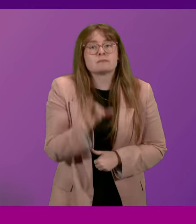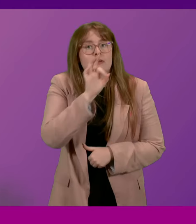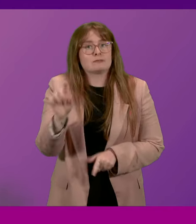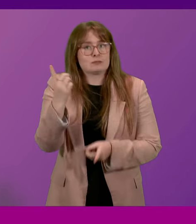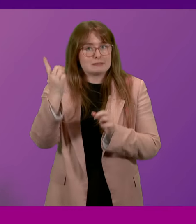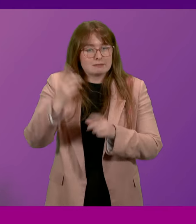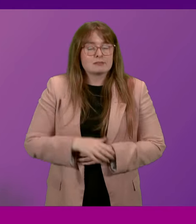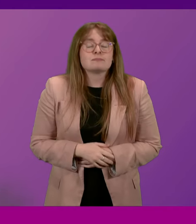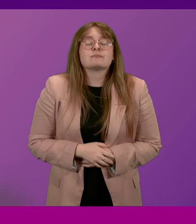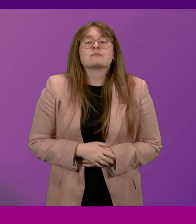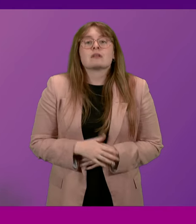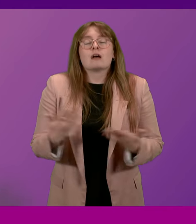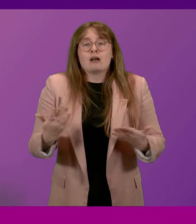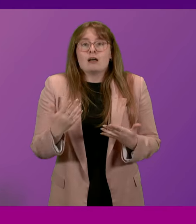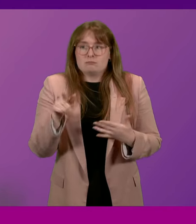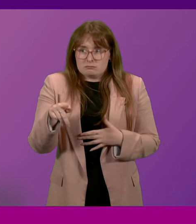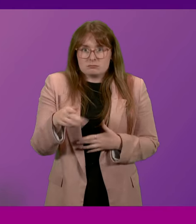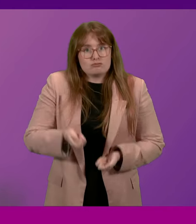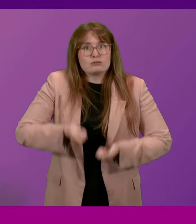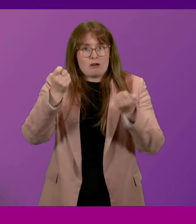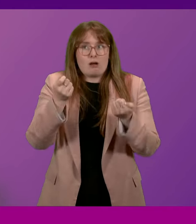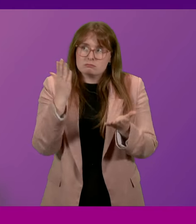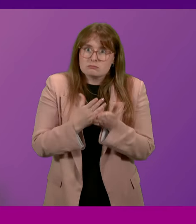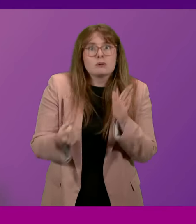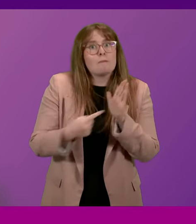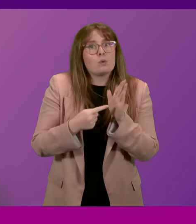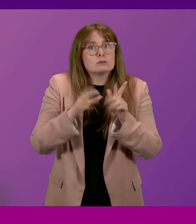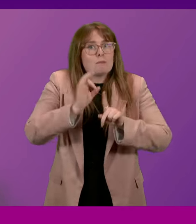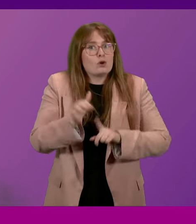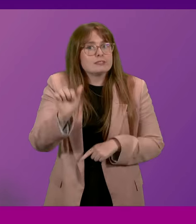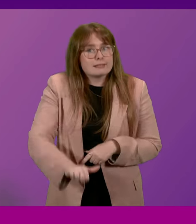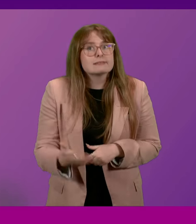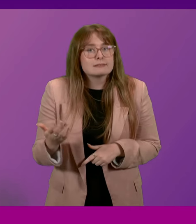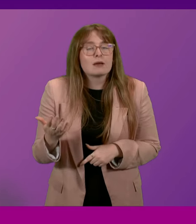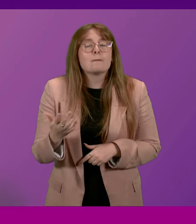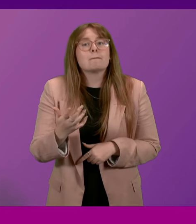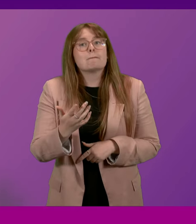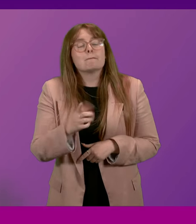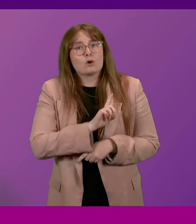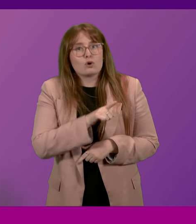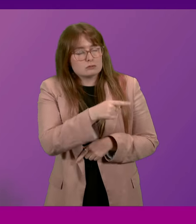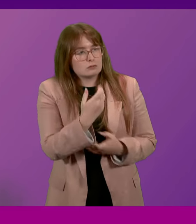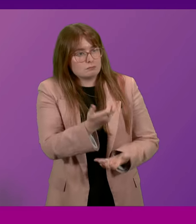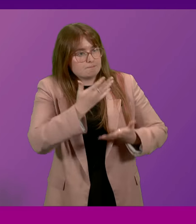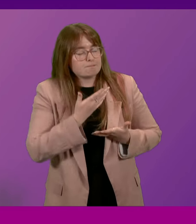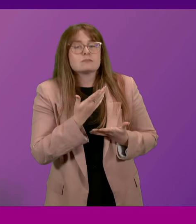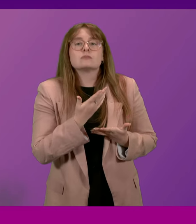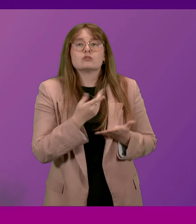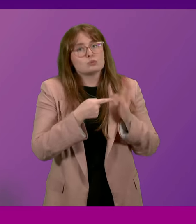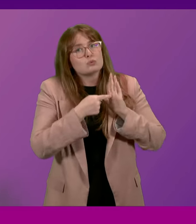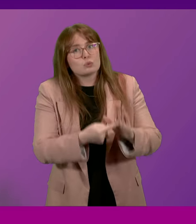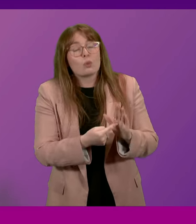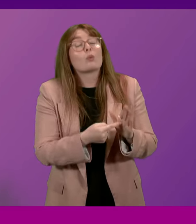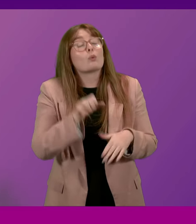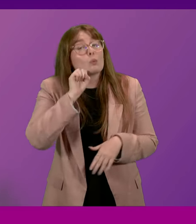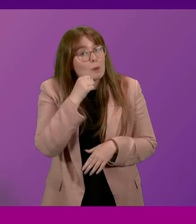I think Mr. Pwittle raises a really important issue because he highlights the fact that there